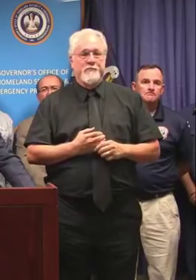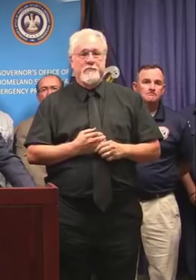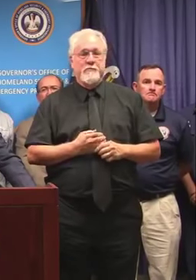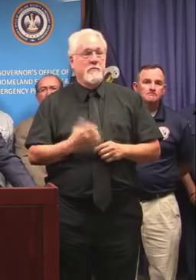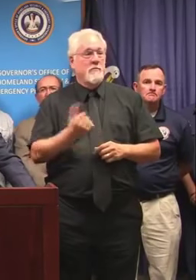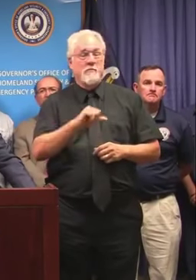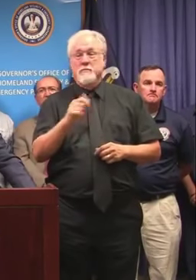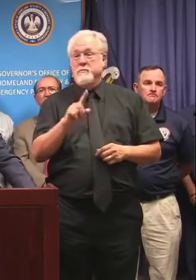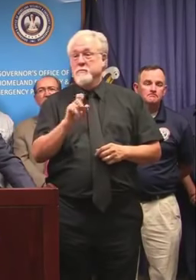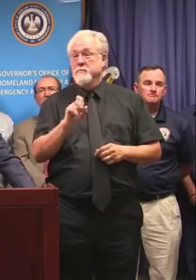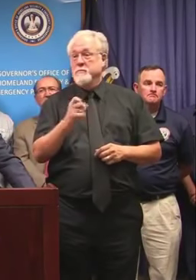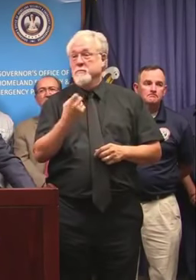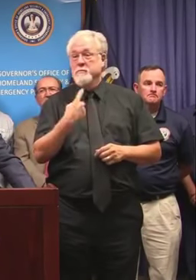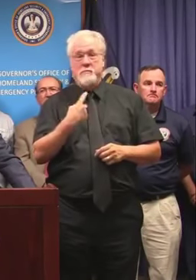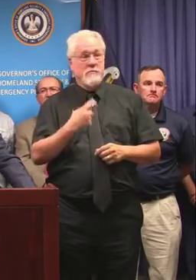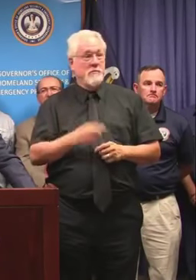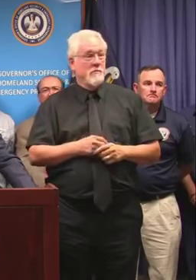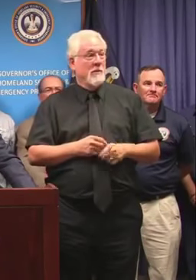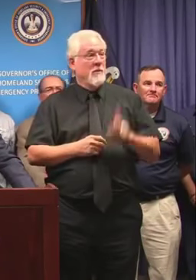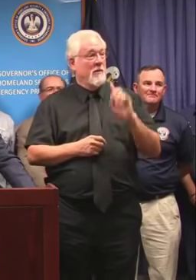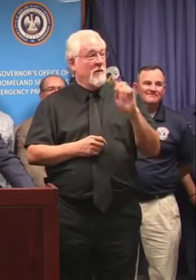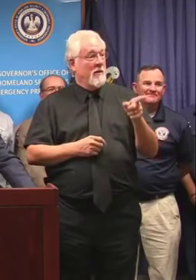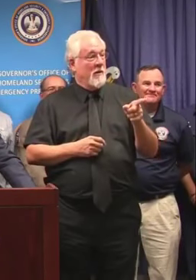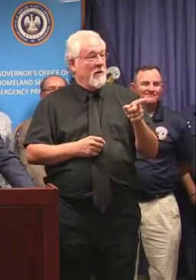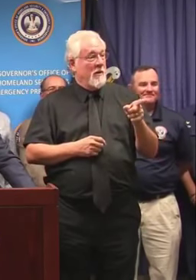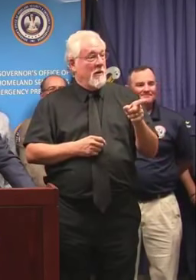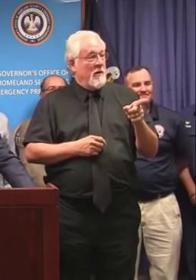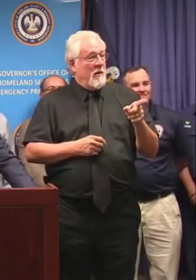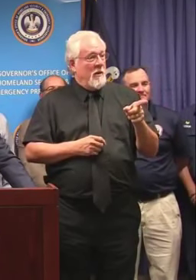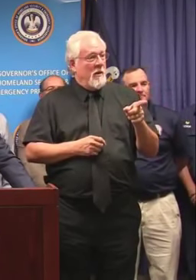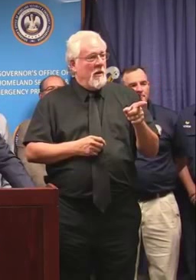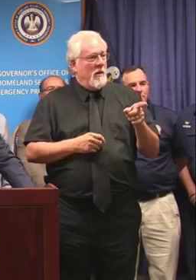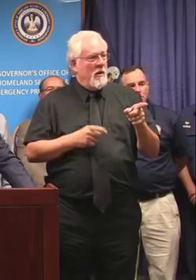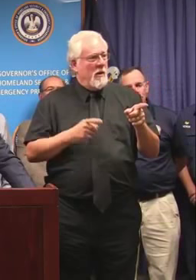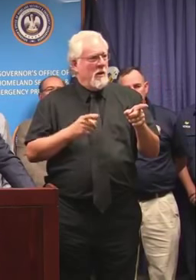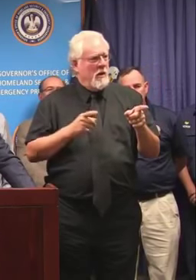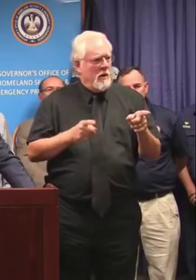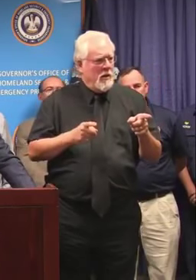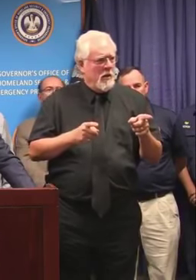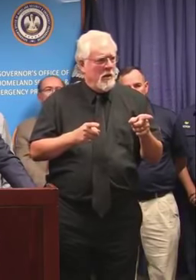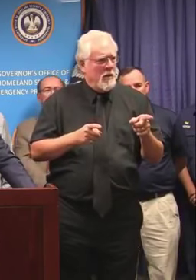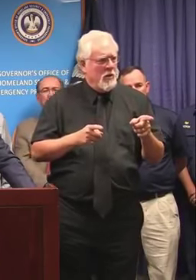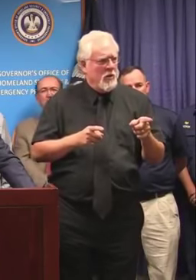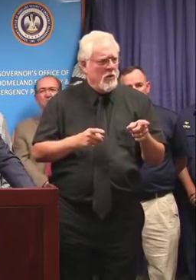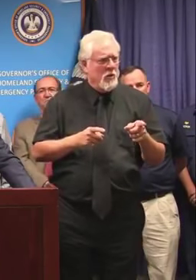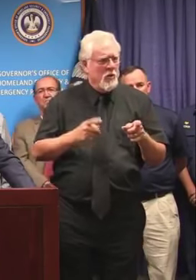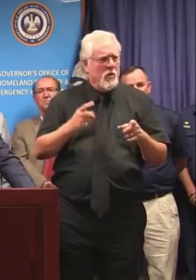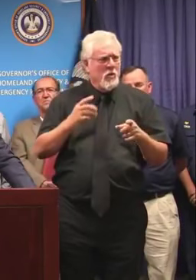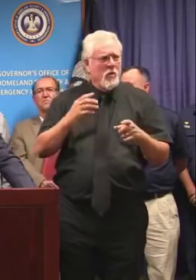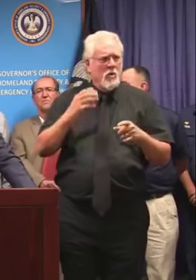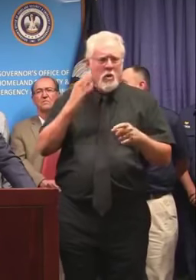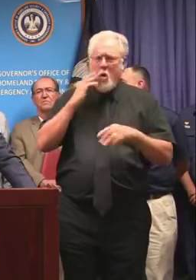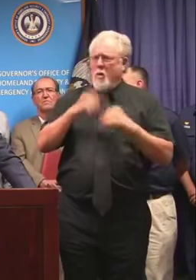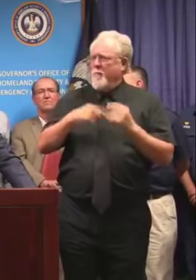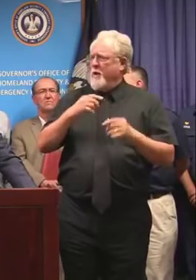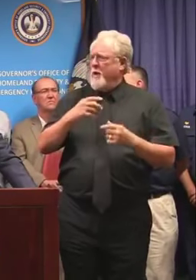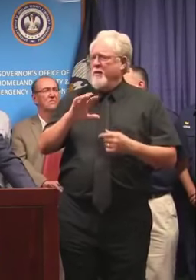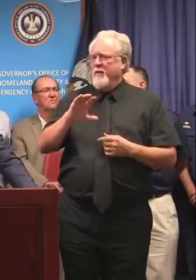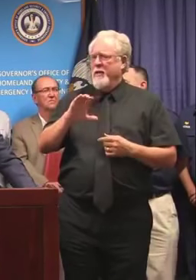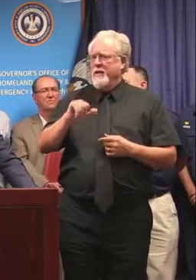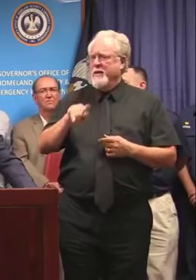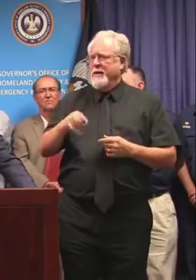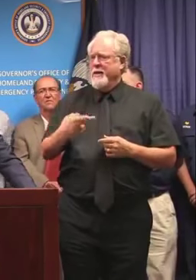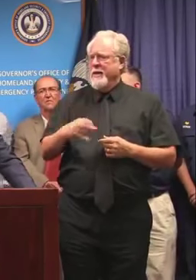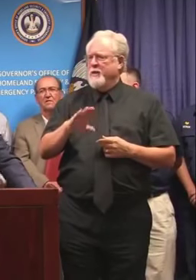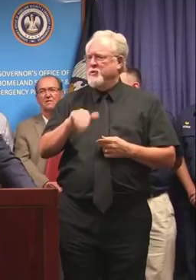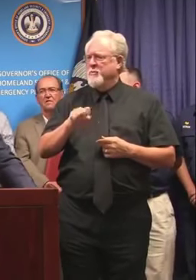Any other questions? Yes, ma'am. Are you all helping at all with the catch basin clearing? Well,